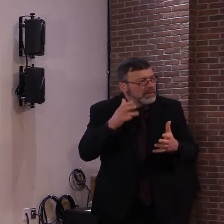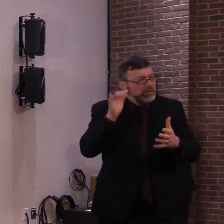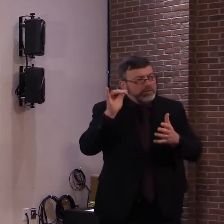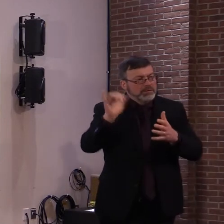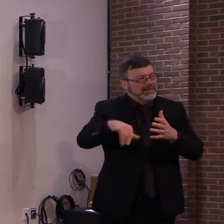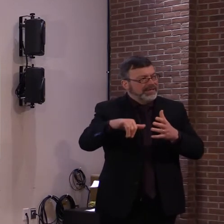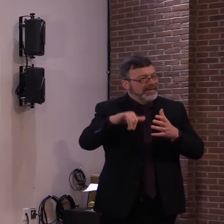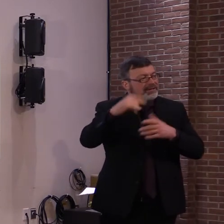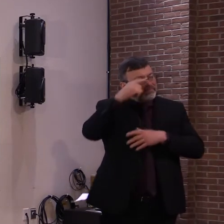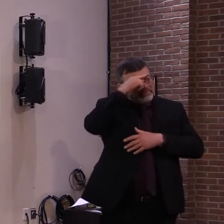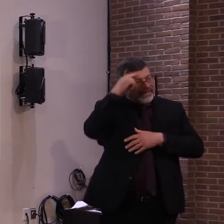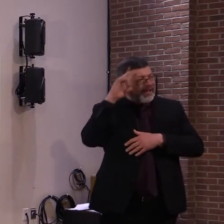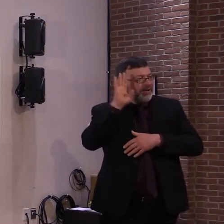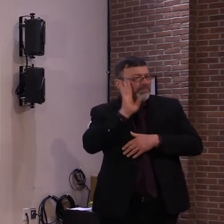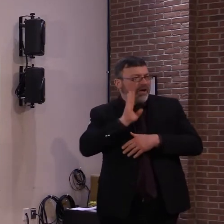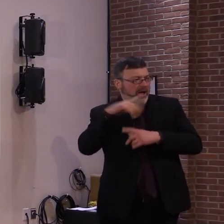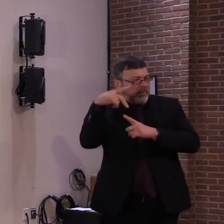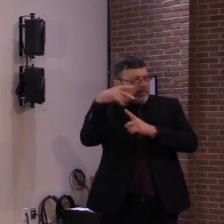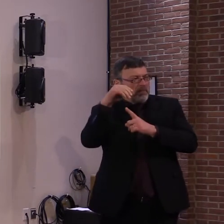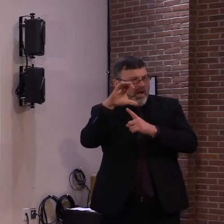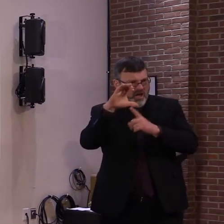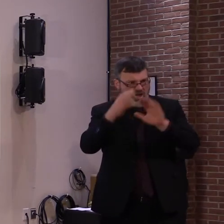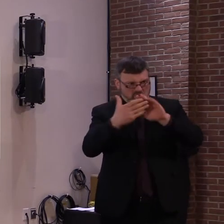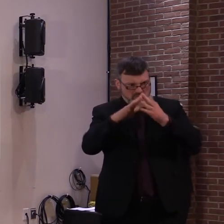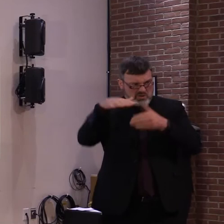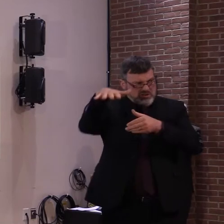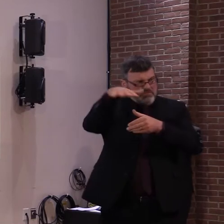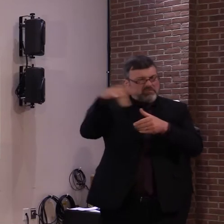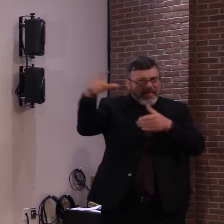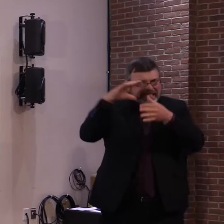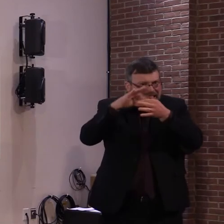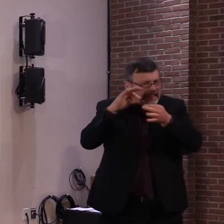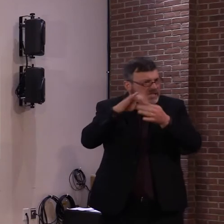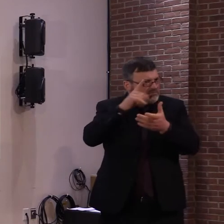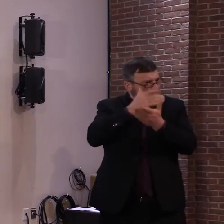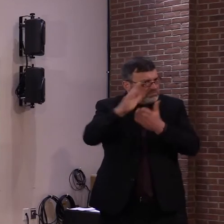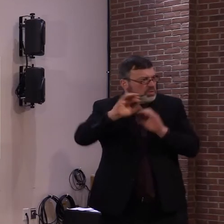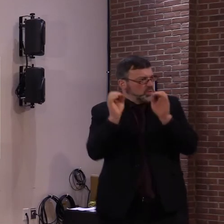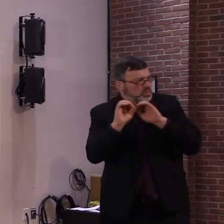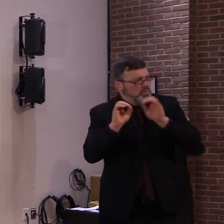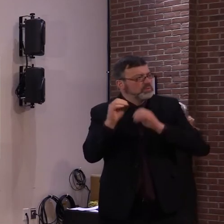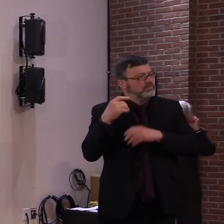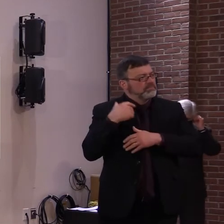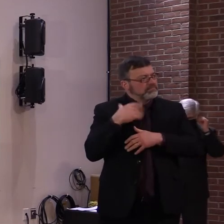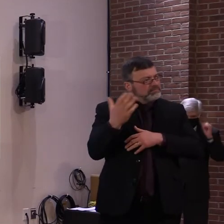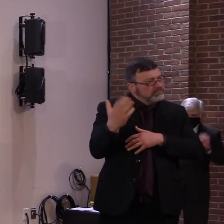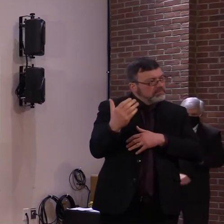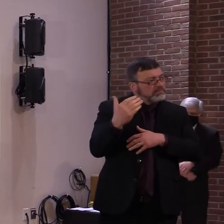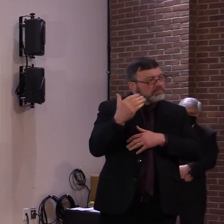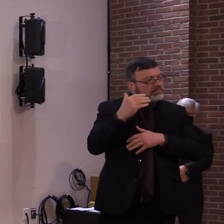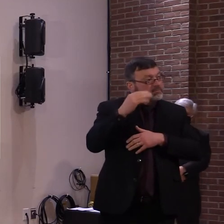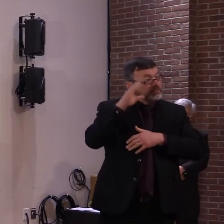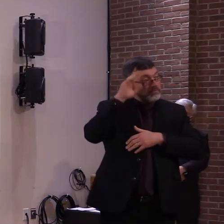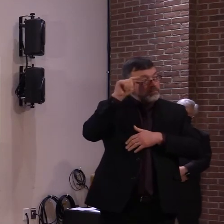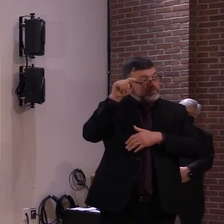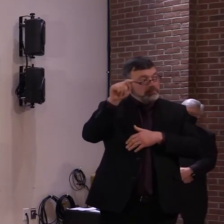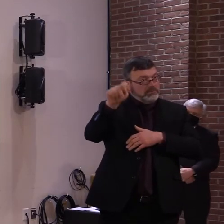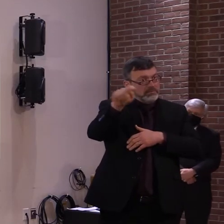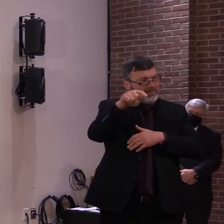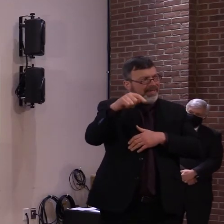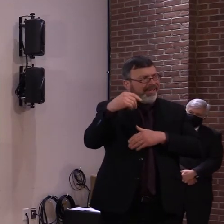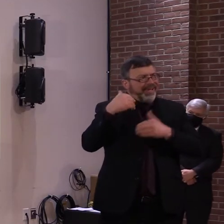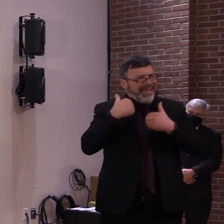folks are living in and that, you know, someone in that household getting vaccinated. I just wanted to clarify, were you saying that people in the